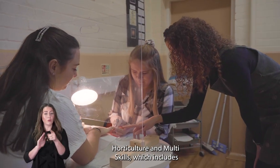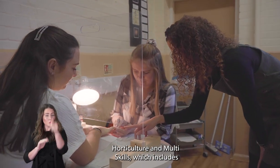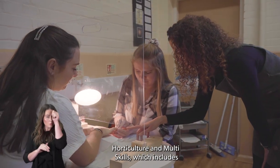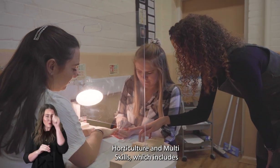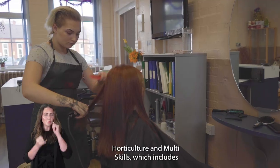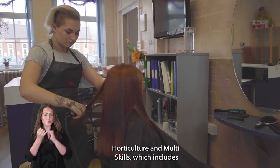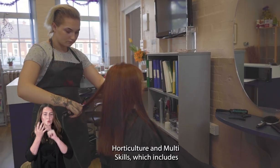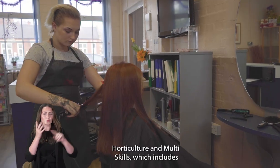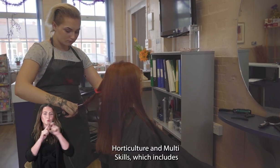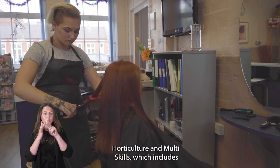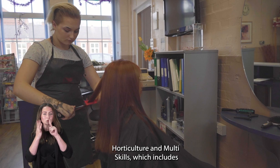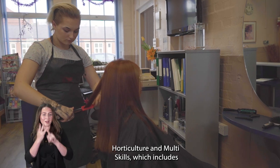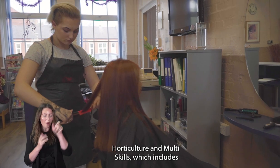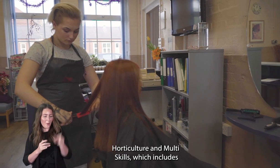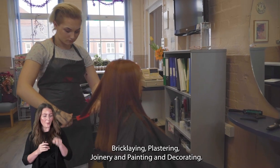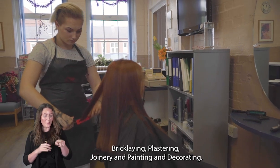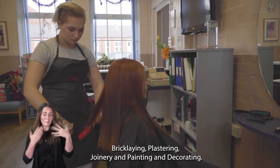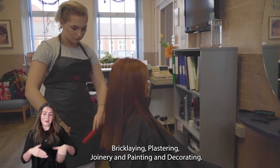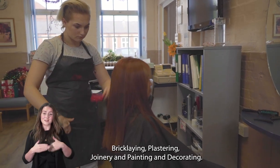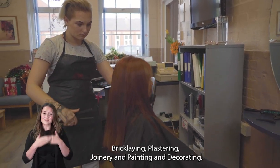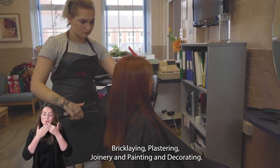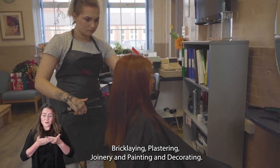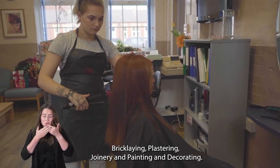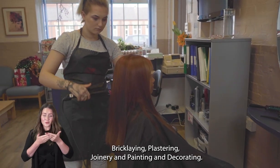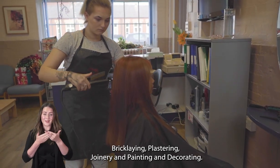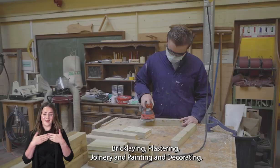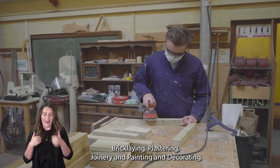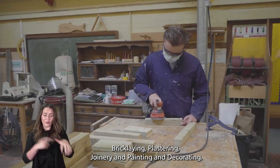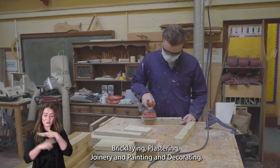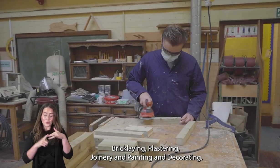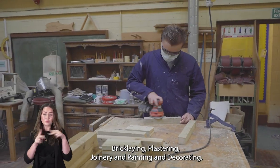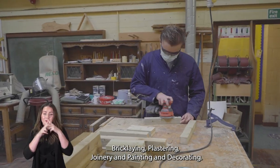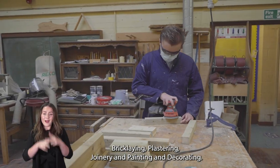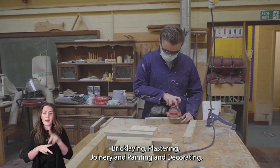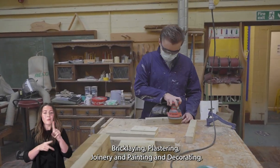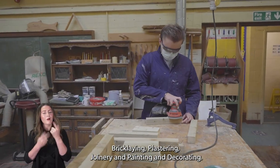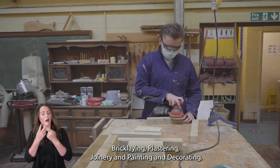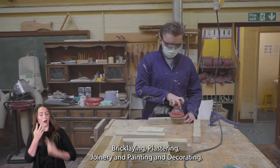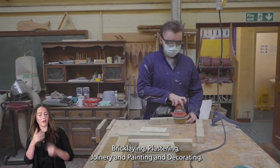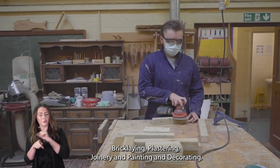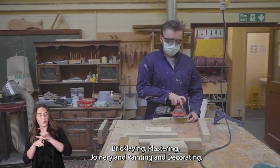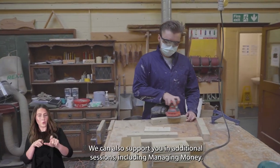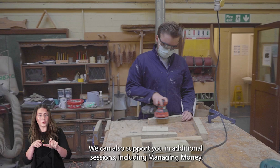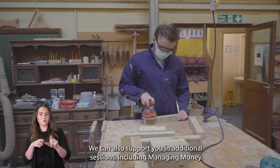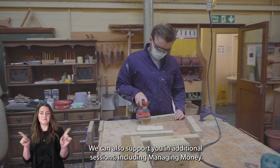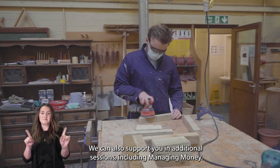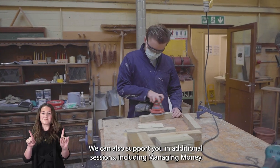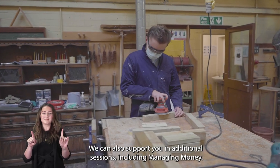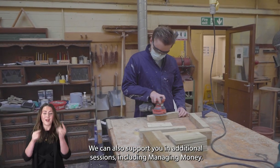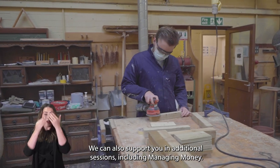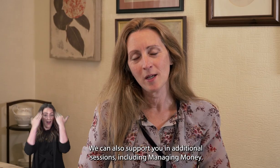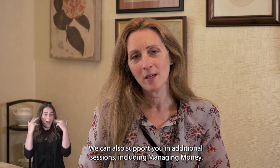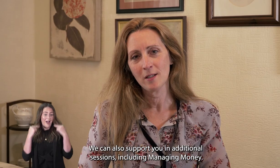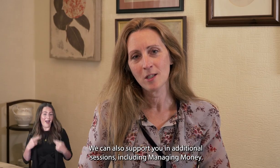horticulture and multi-skills which includes bricklaying, plastering, joinery and painting and decorating. We can also